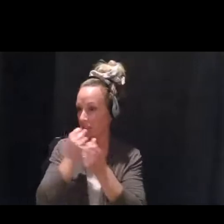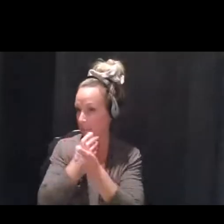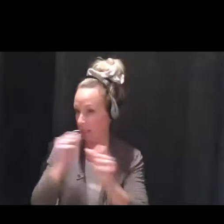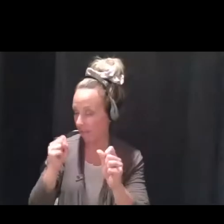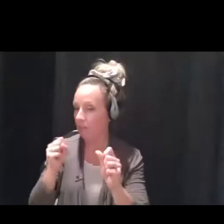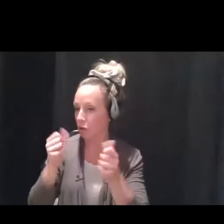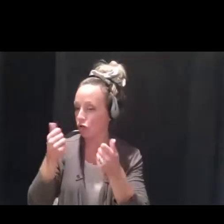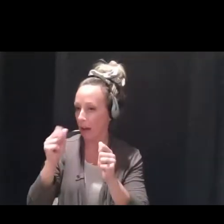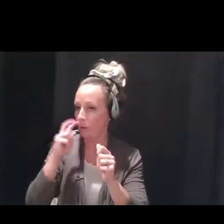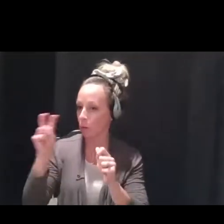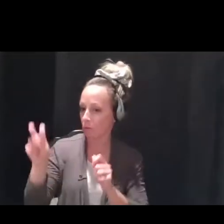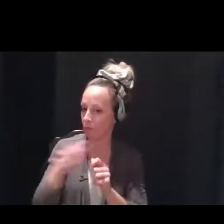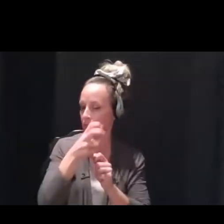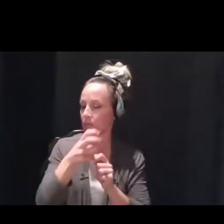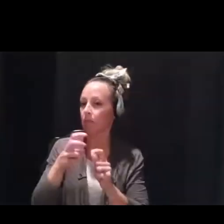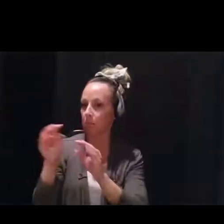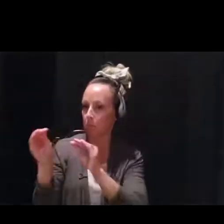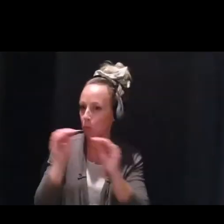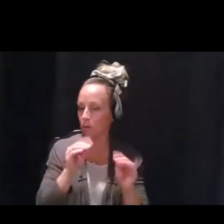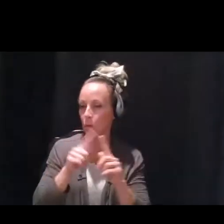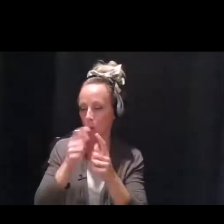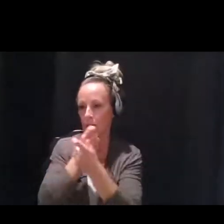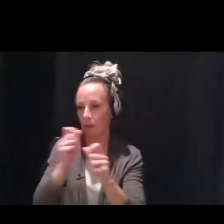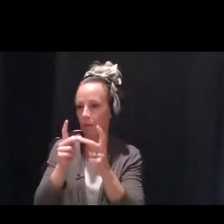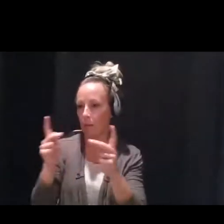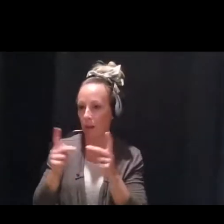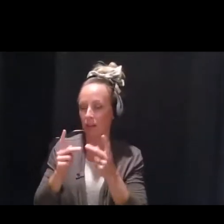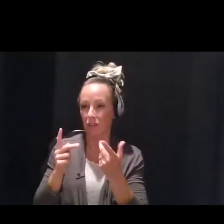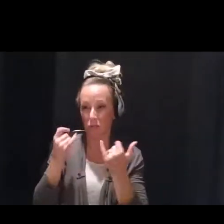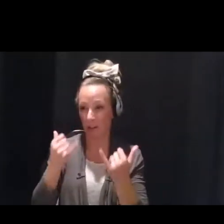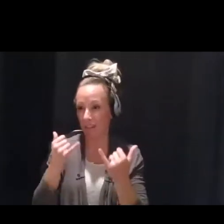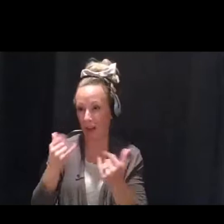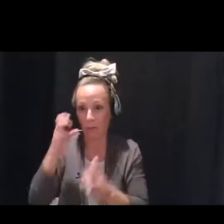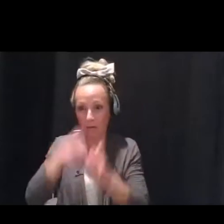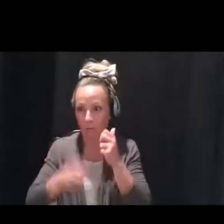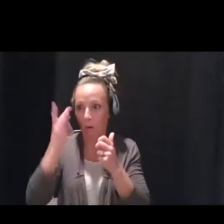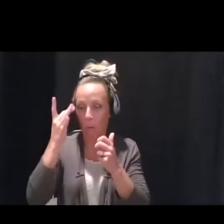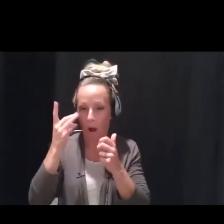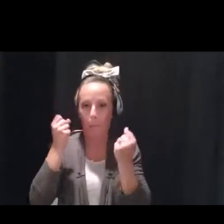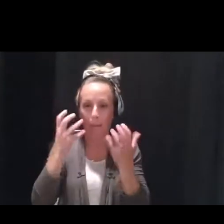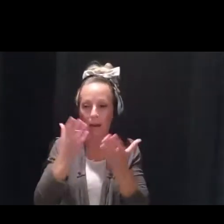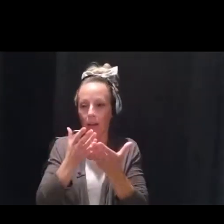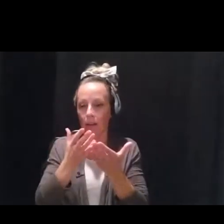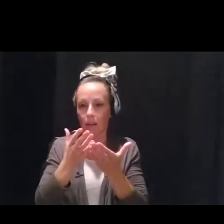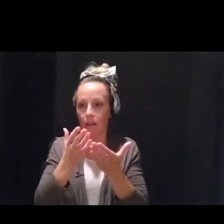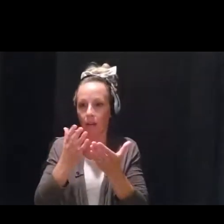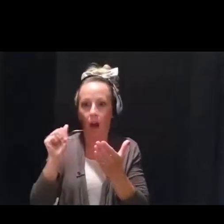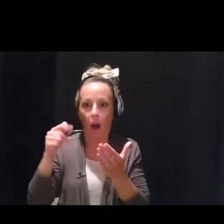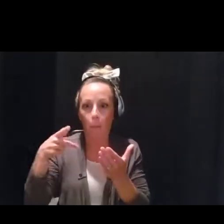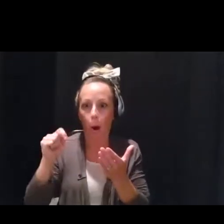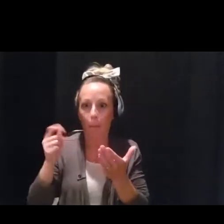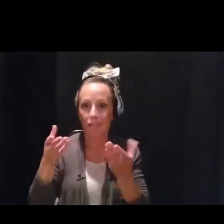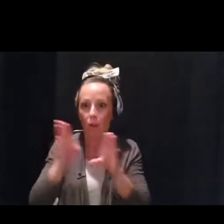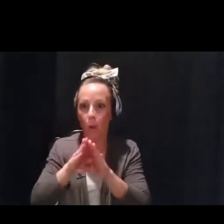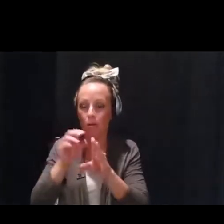movement obviously is restricted. There have been times where apartments just have not been